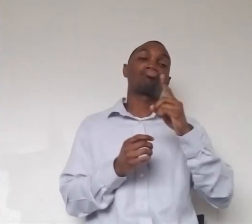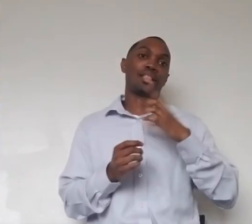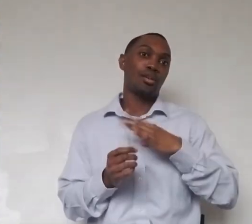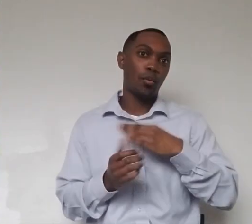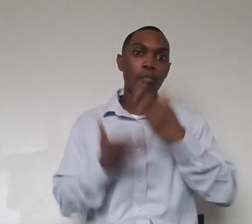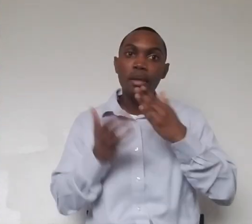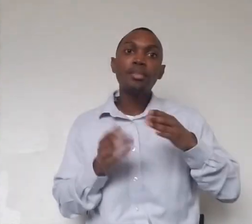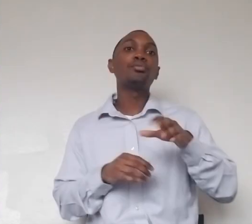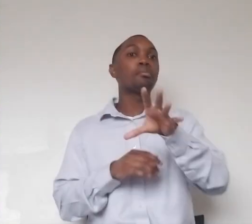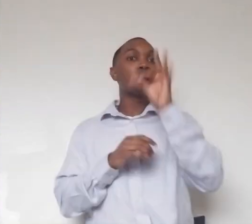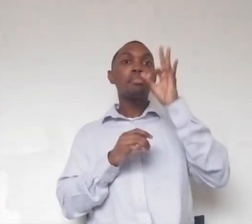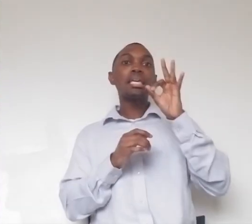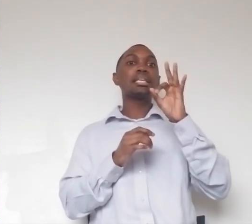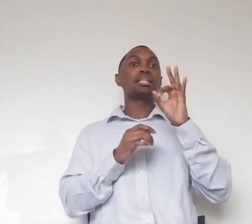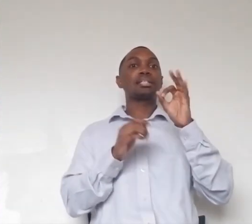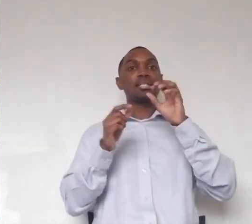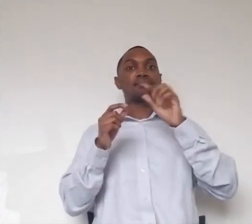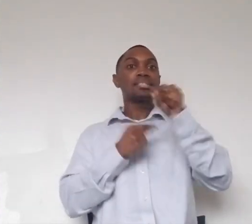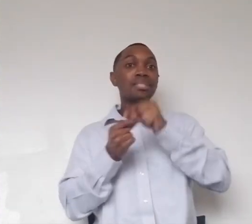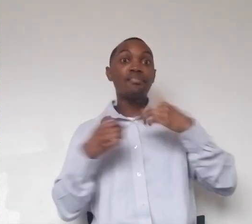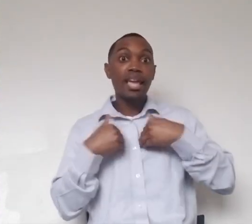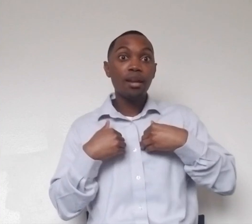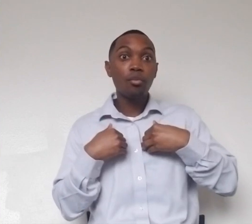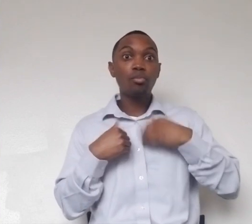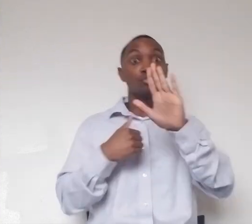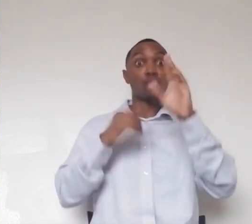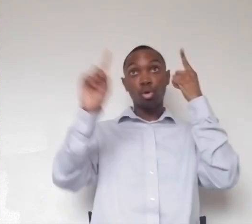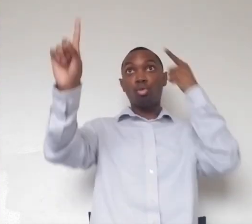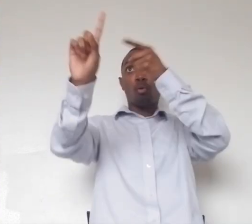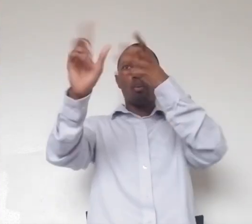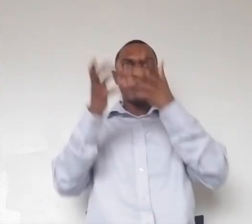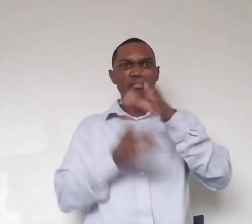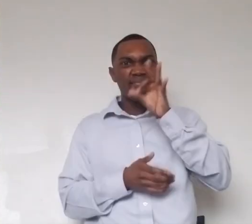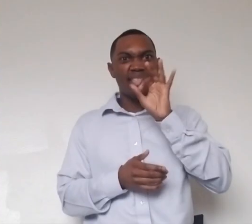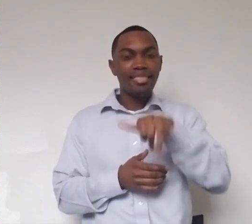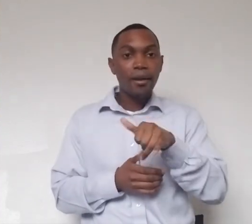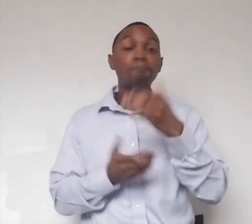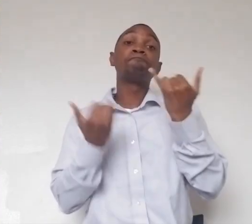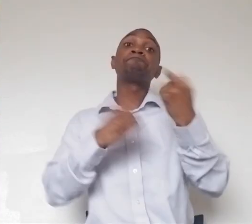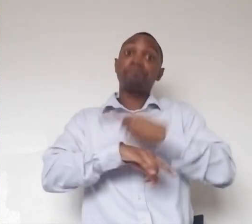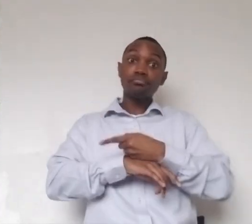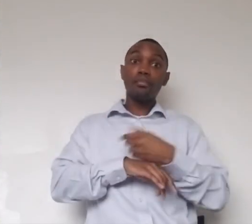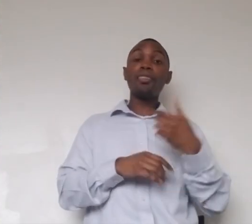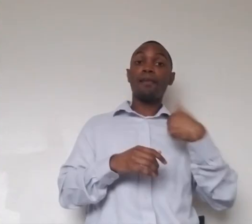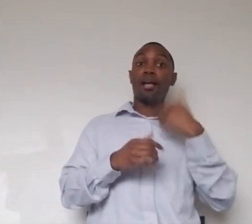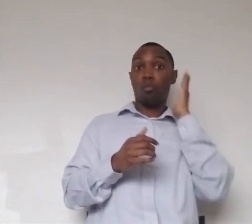you hope somebody will find. I'm like, today, today we're going to try, we're going to sort images until we see, um, an aardvark,